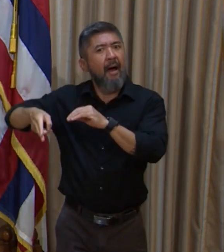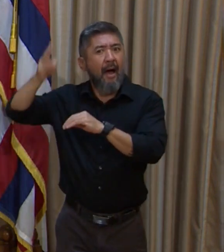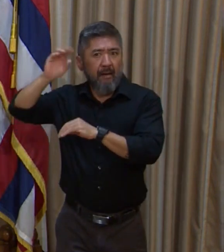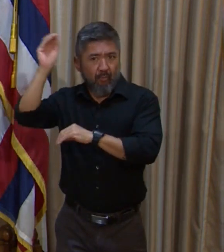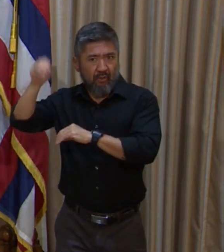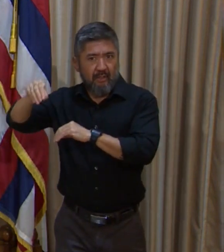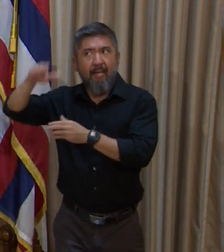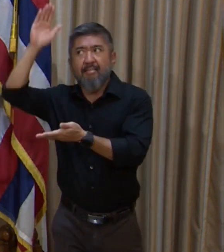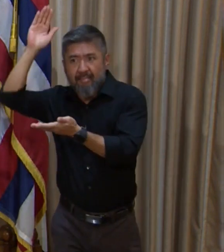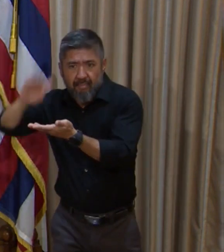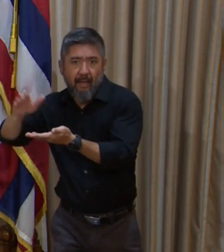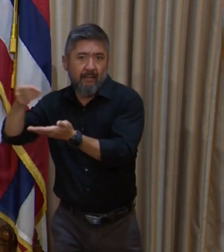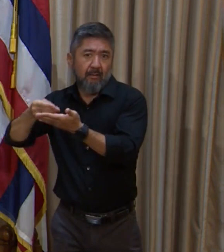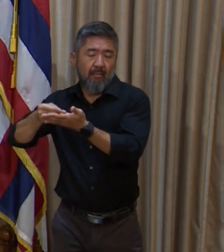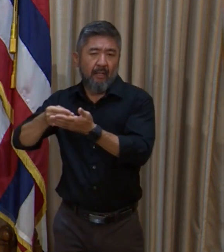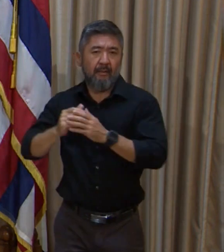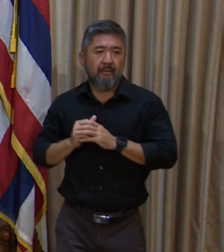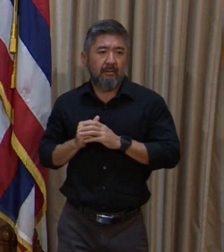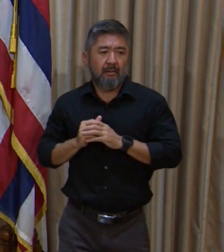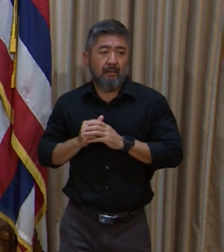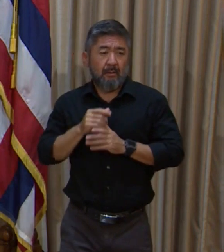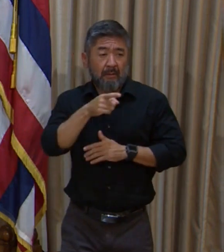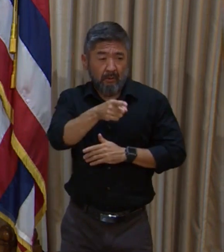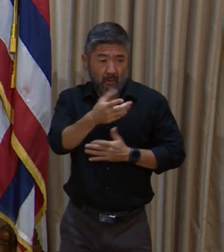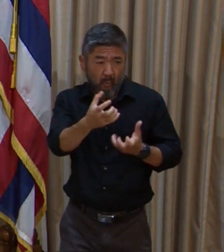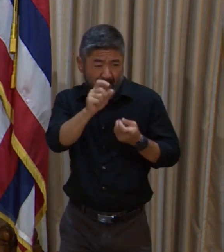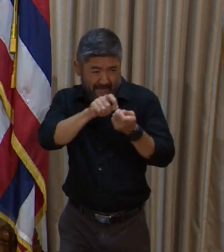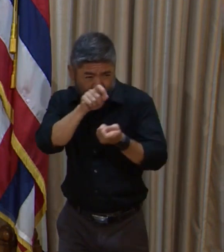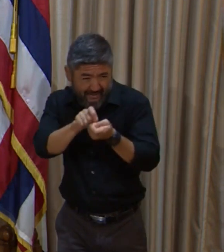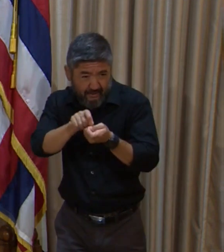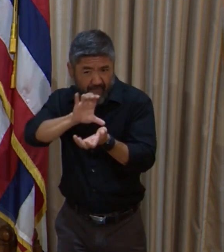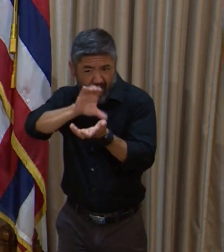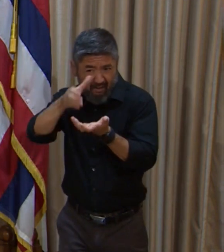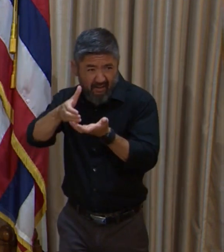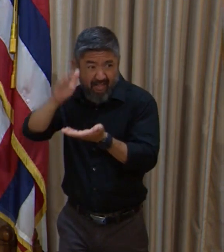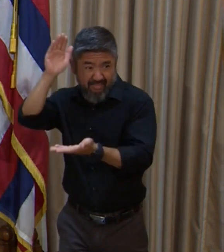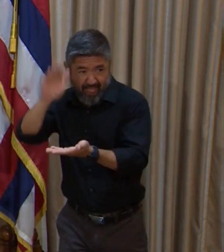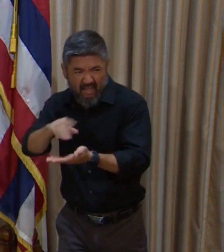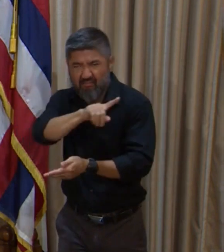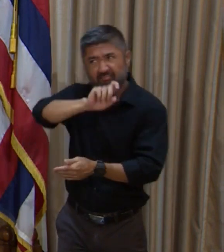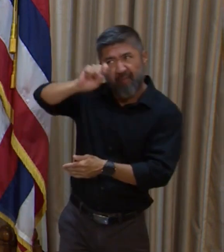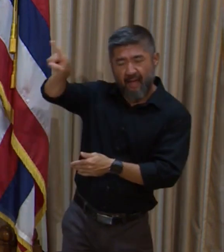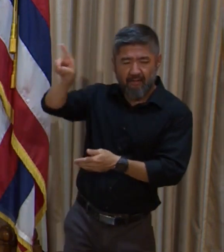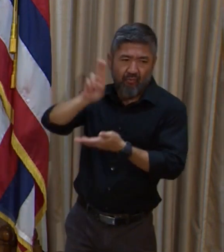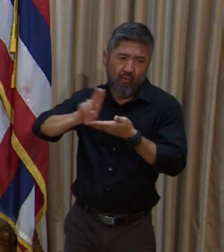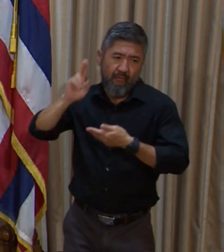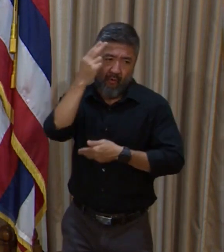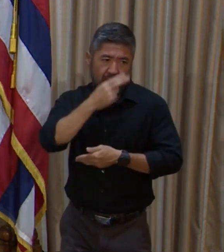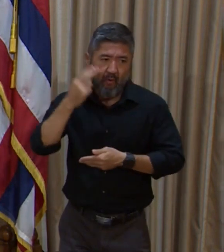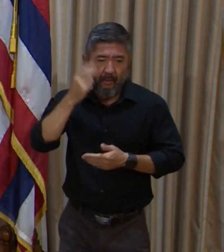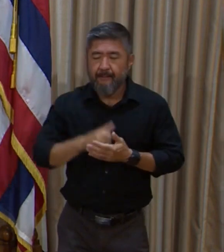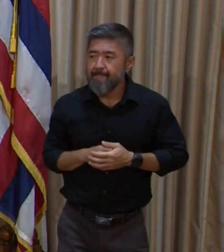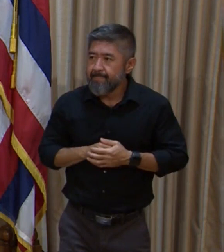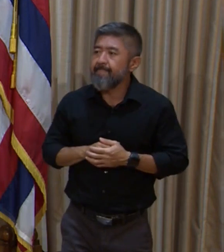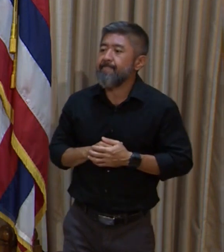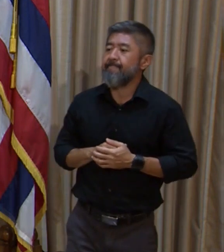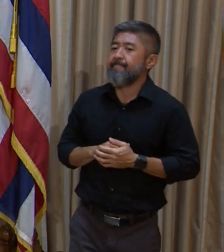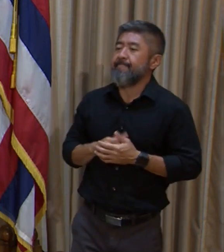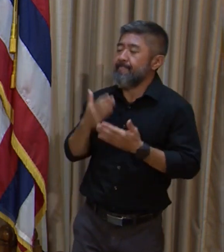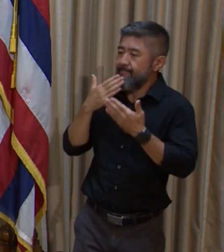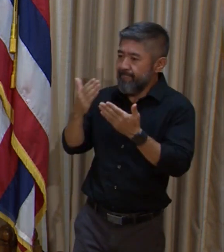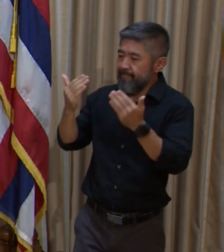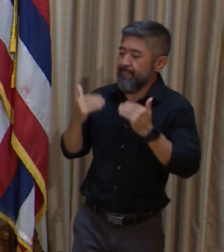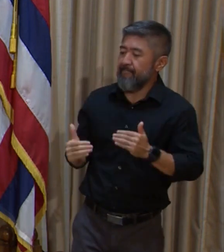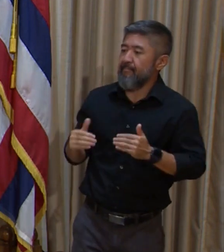But certainly you'd have to speak with the university to get the specifics of what that would look like. Thanks, Governor. We have Kevin